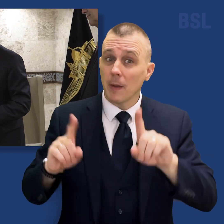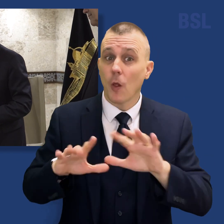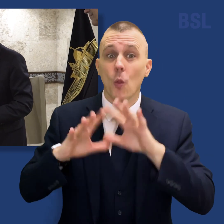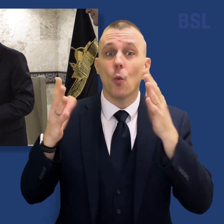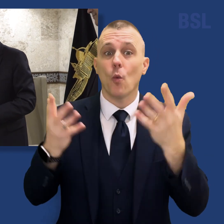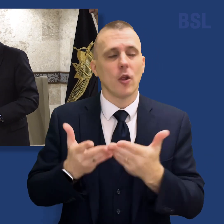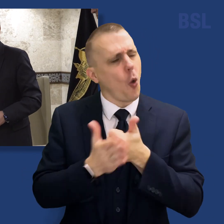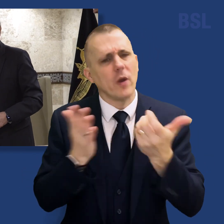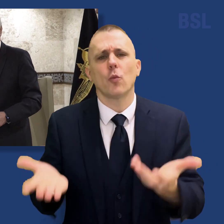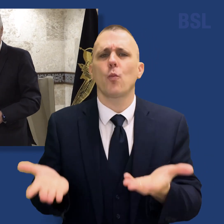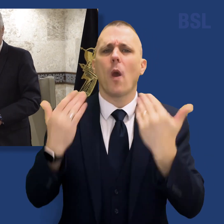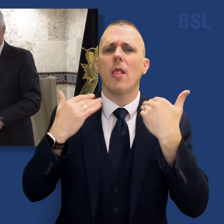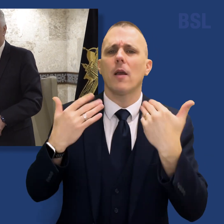world, and they welcome us.